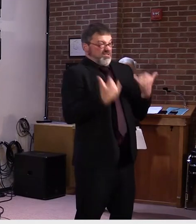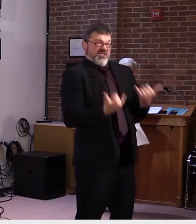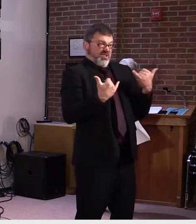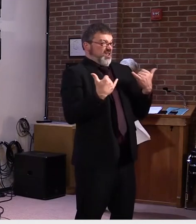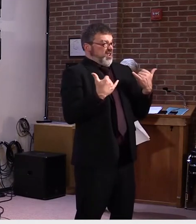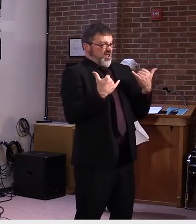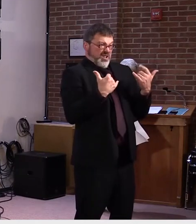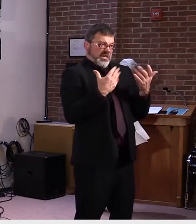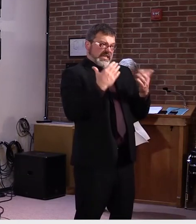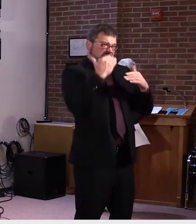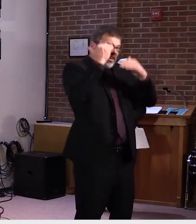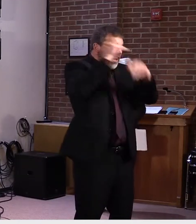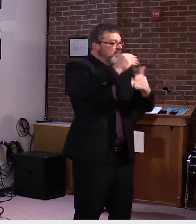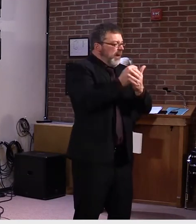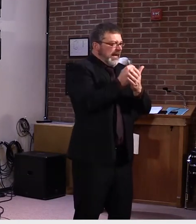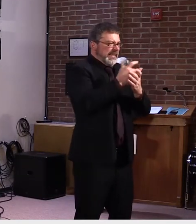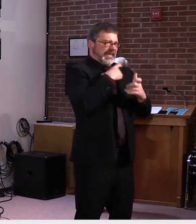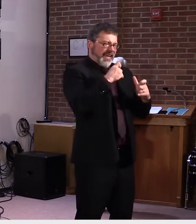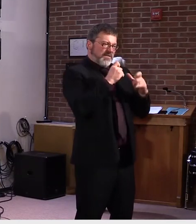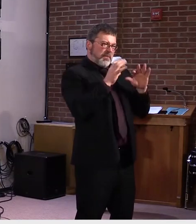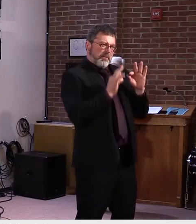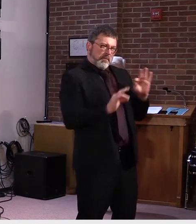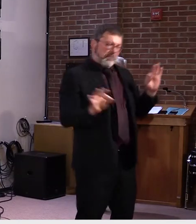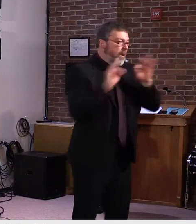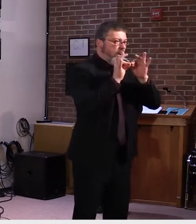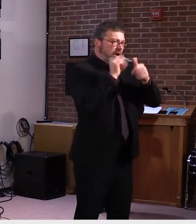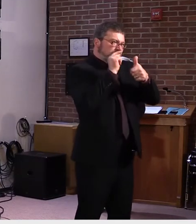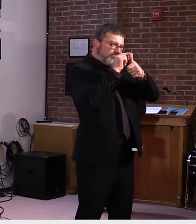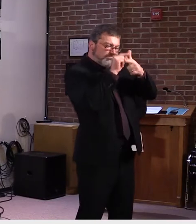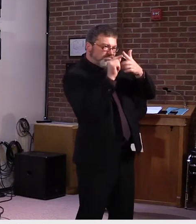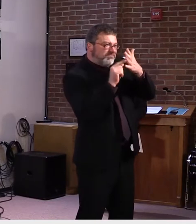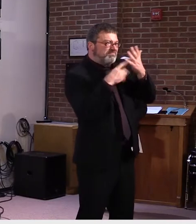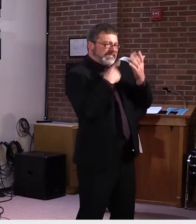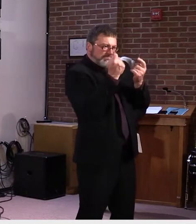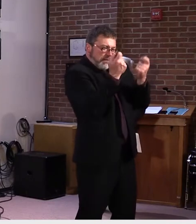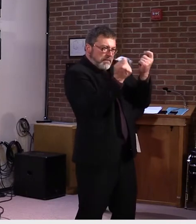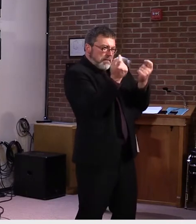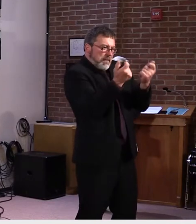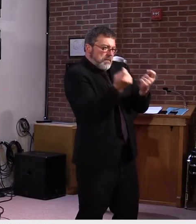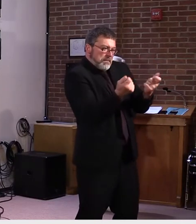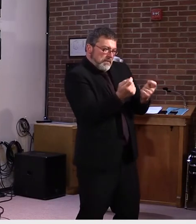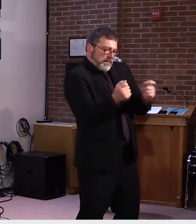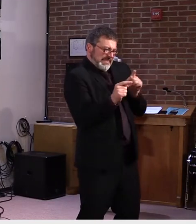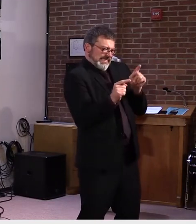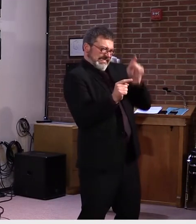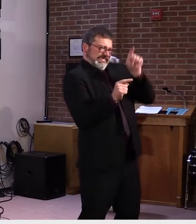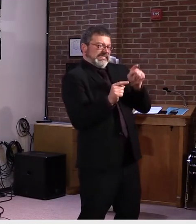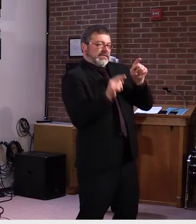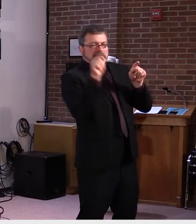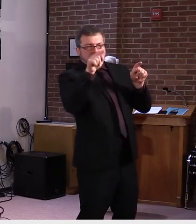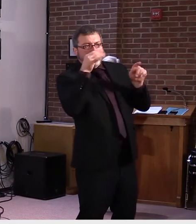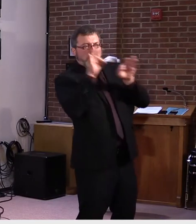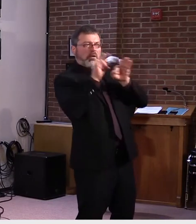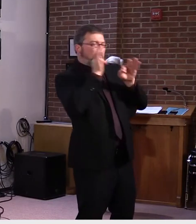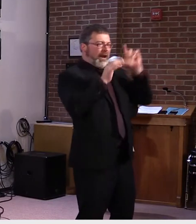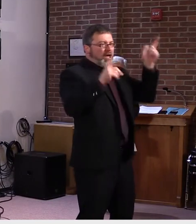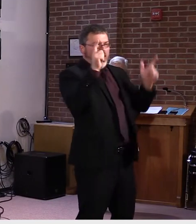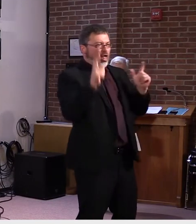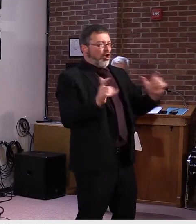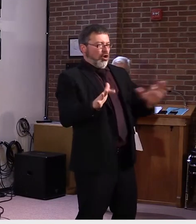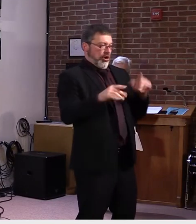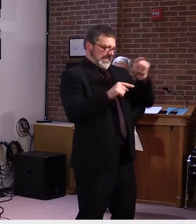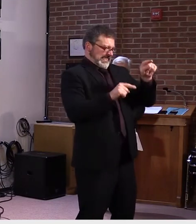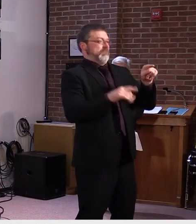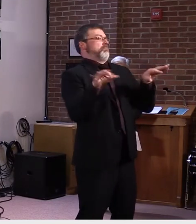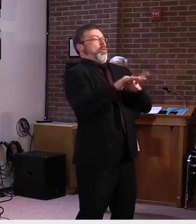cycle. So I was pleasantly pleased with where we're at. We have a lot of